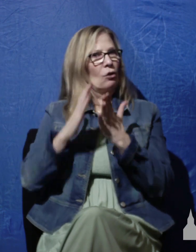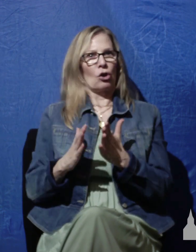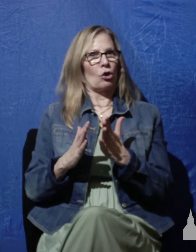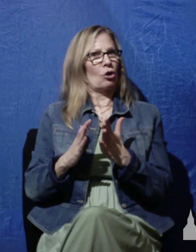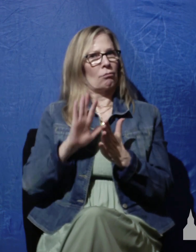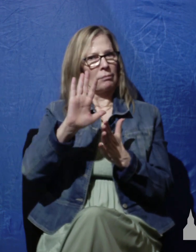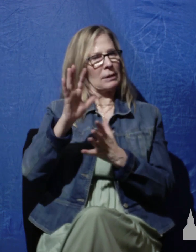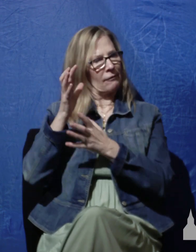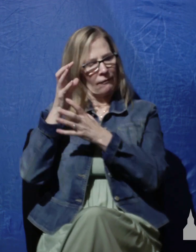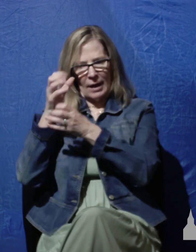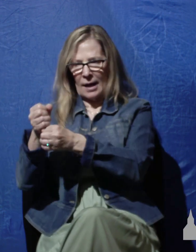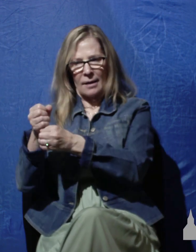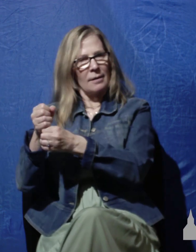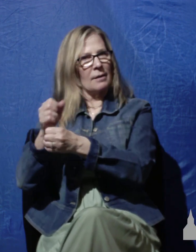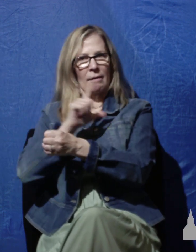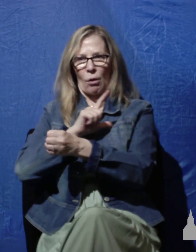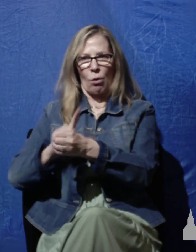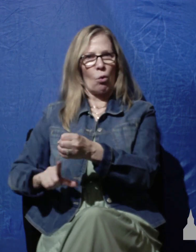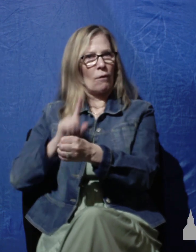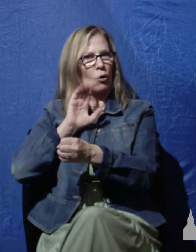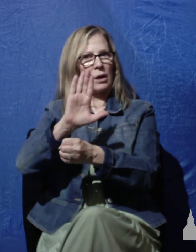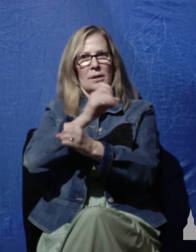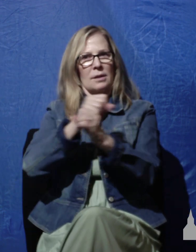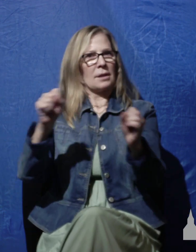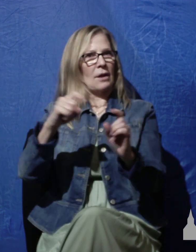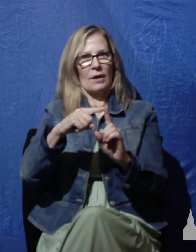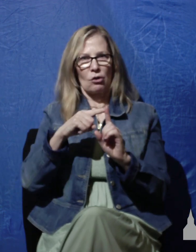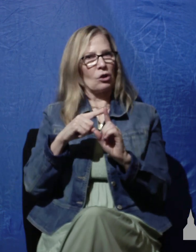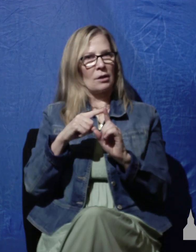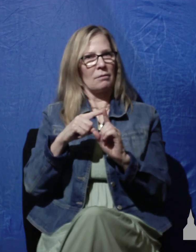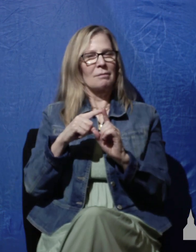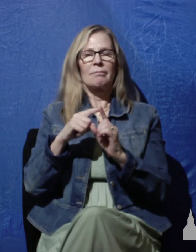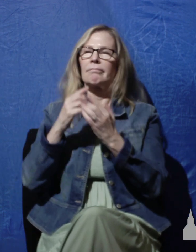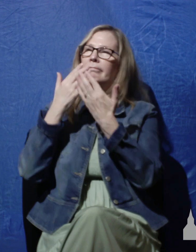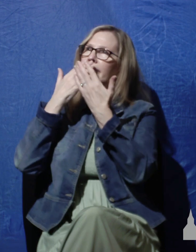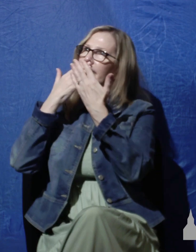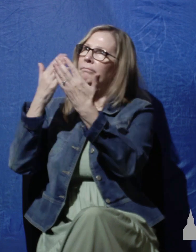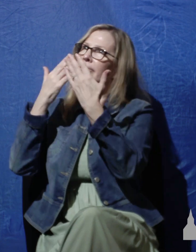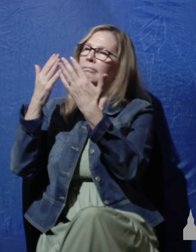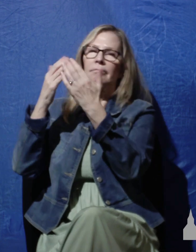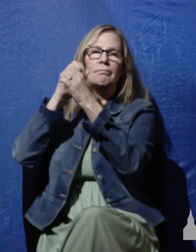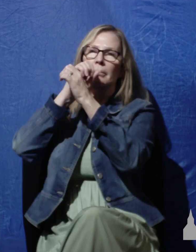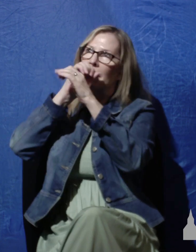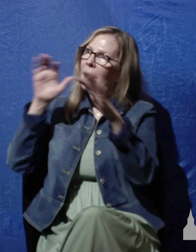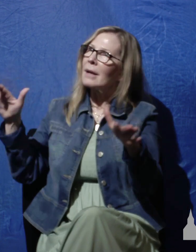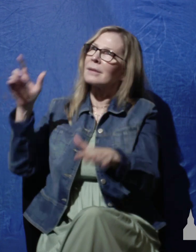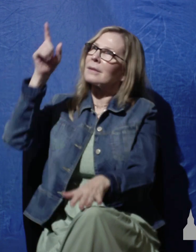was in the Lord for his salvation, he blesses God for forgiving his sins.